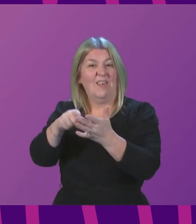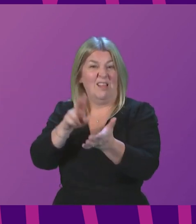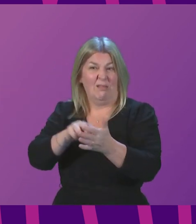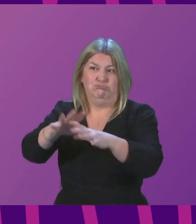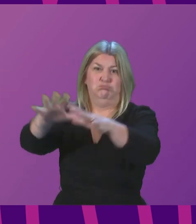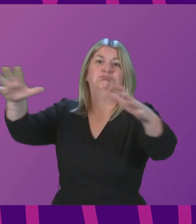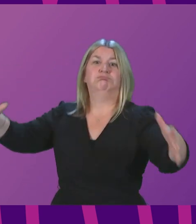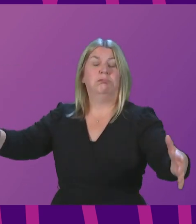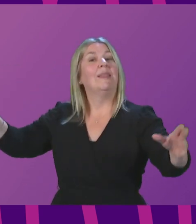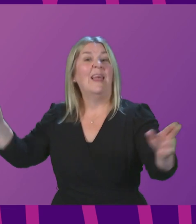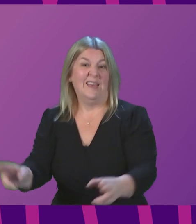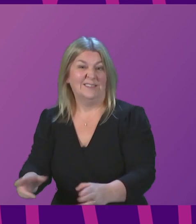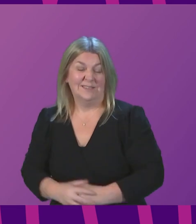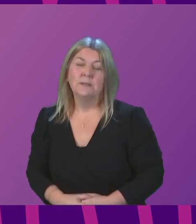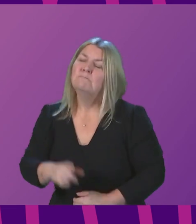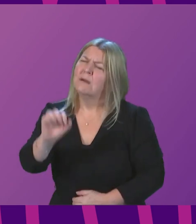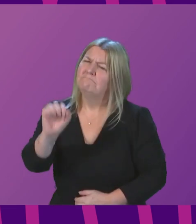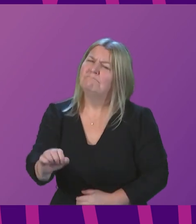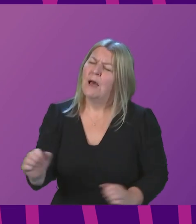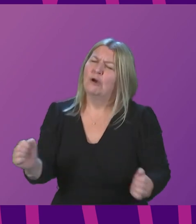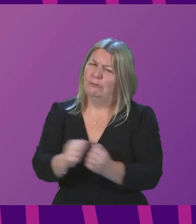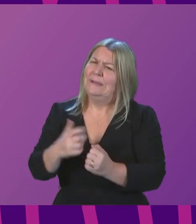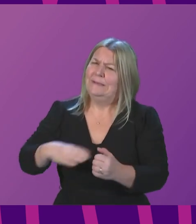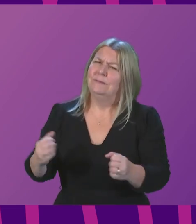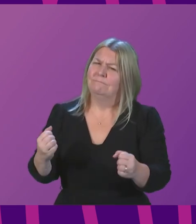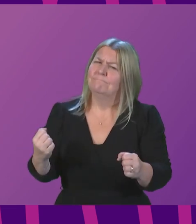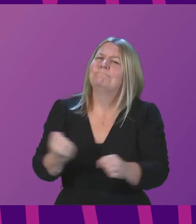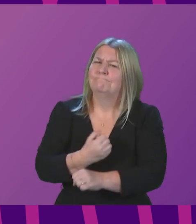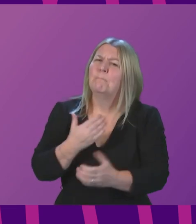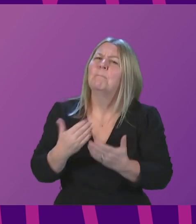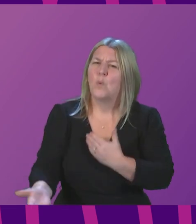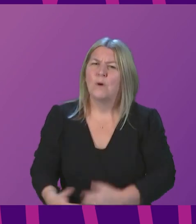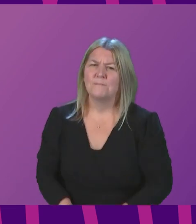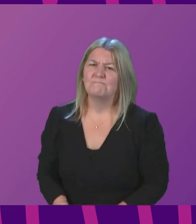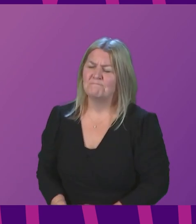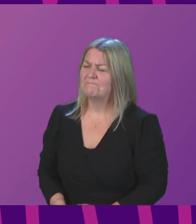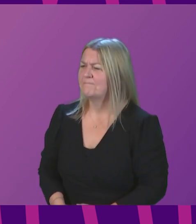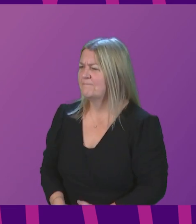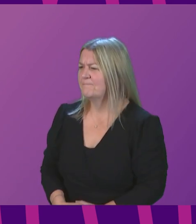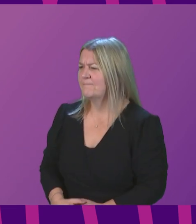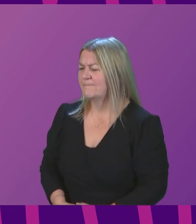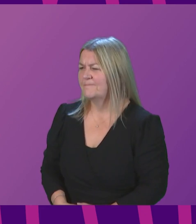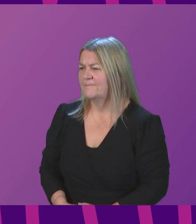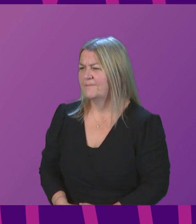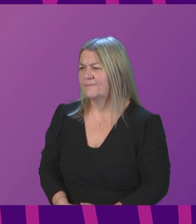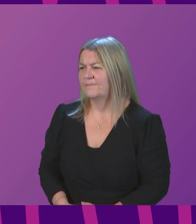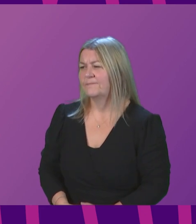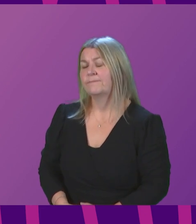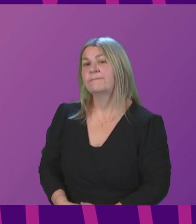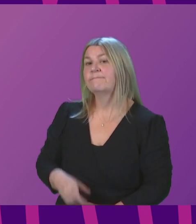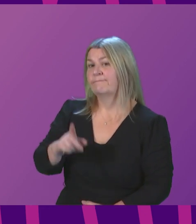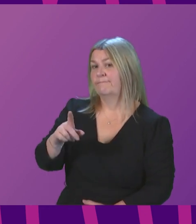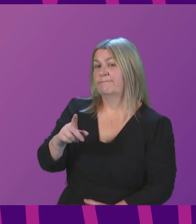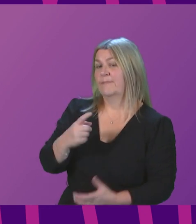encouraged, but we need to do more to maintain progress. Stephen Kerr. Stephen Kerr The recycling rate